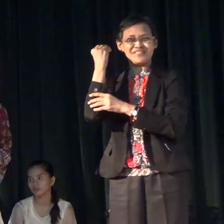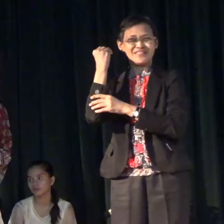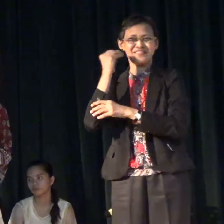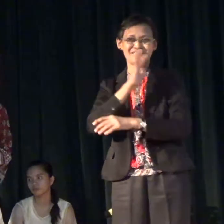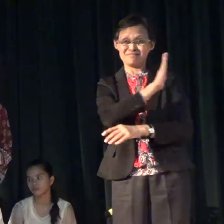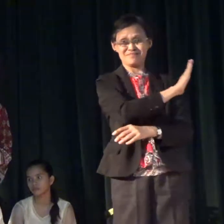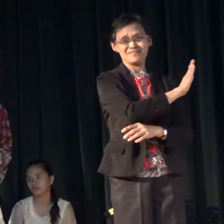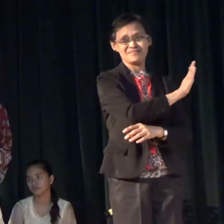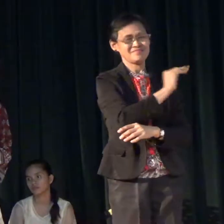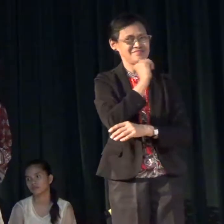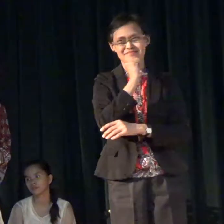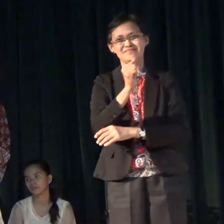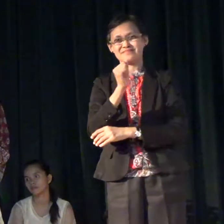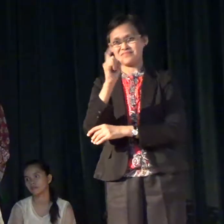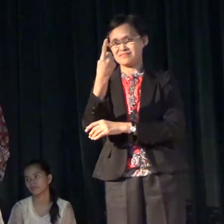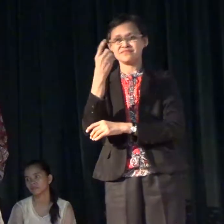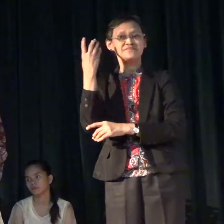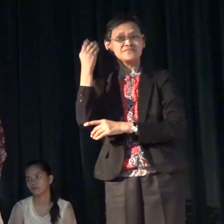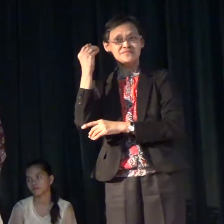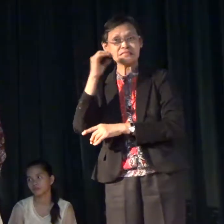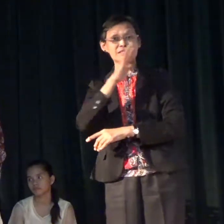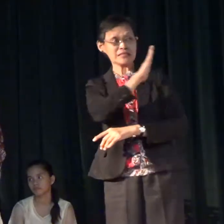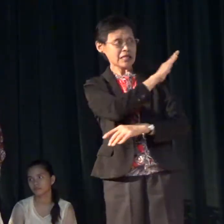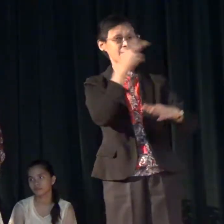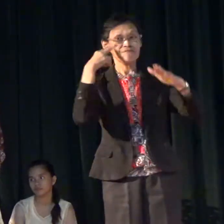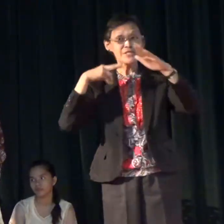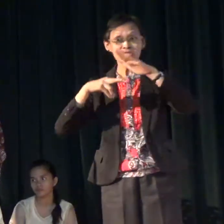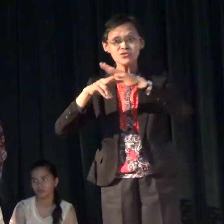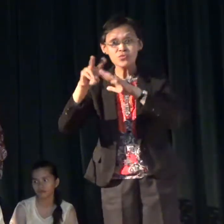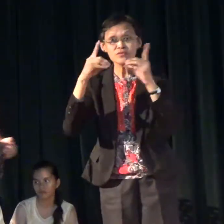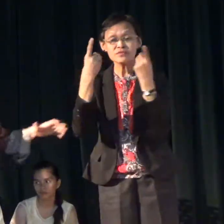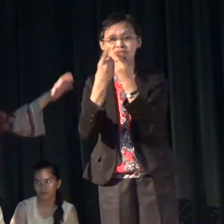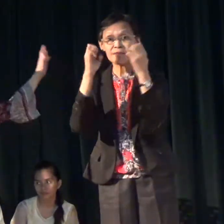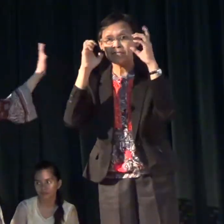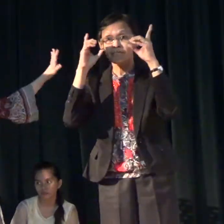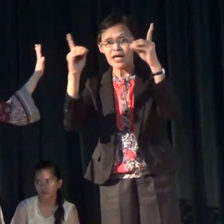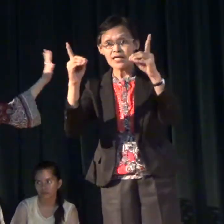people that vision of the government